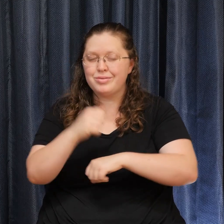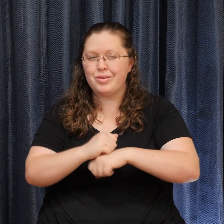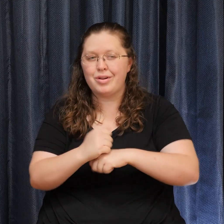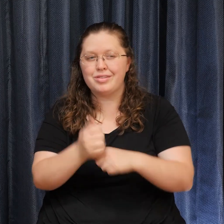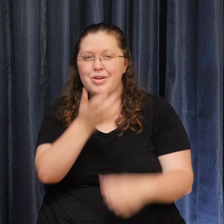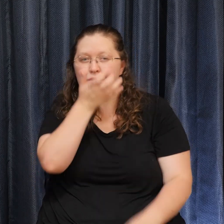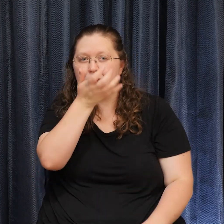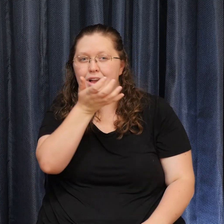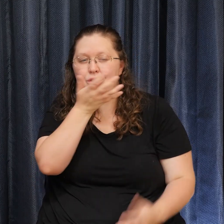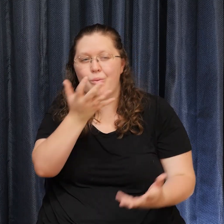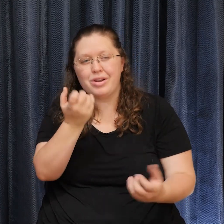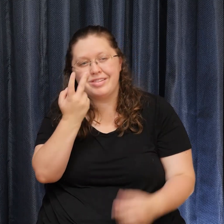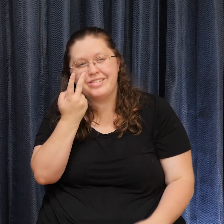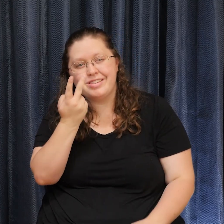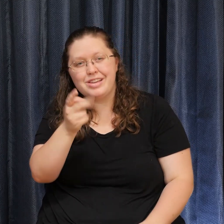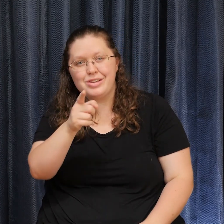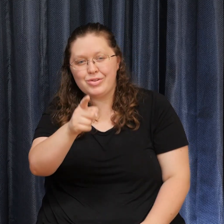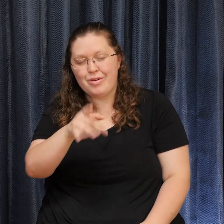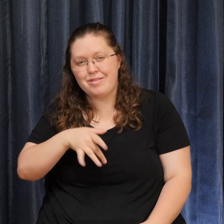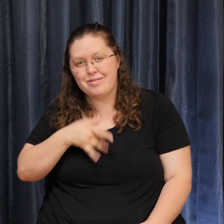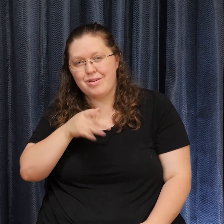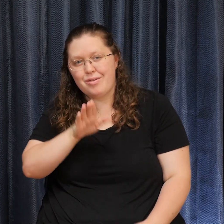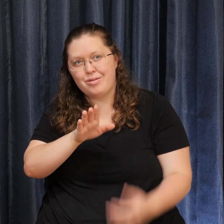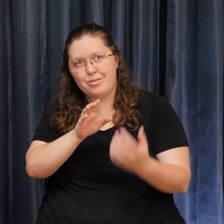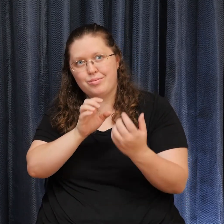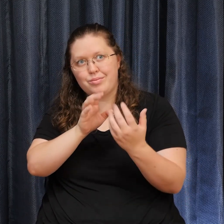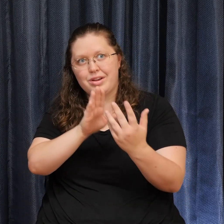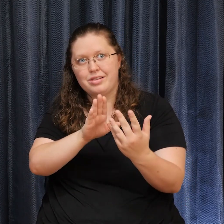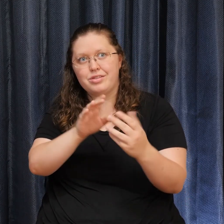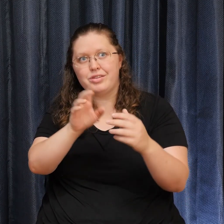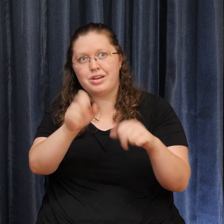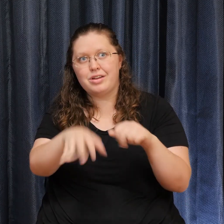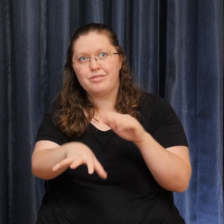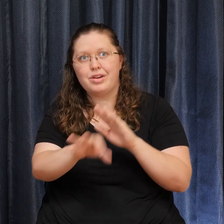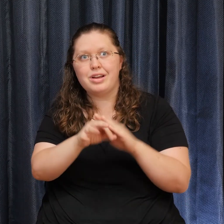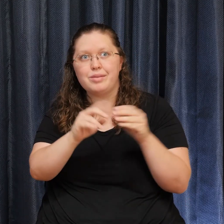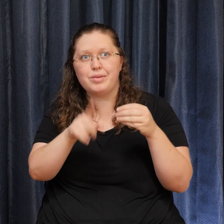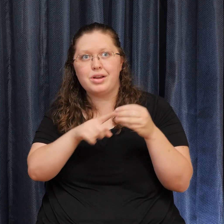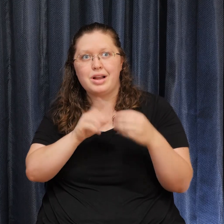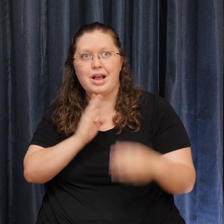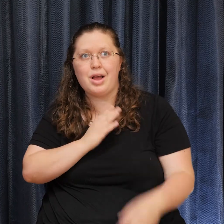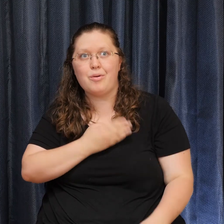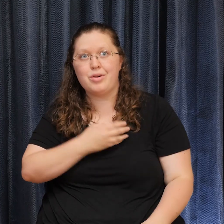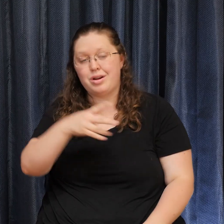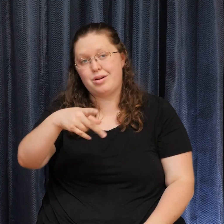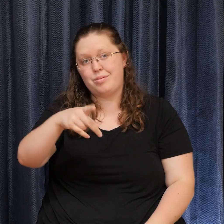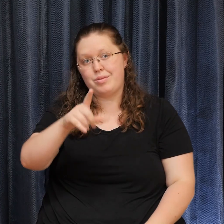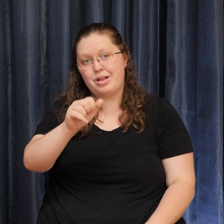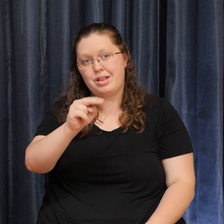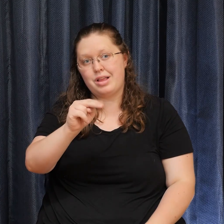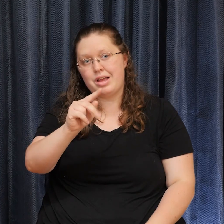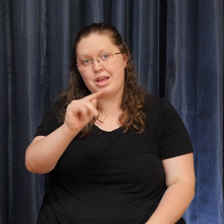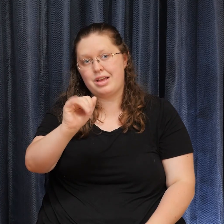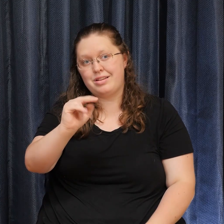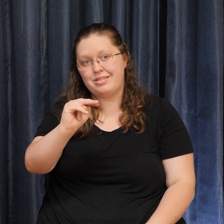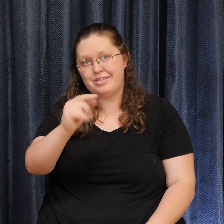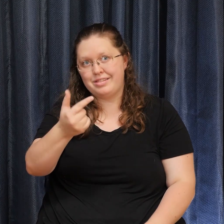presence. You can find out more about our Planting Intentions Initiative on our website. The bookstore is